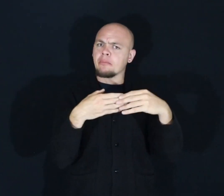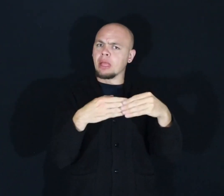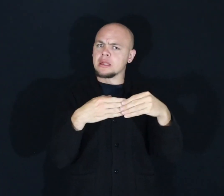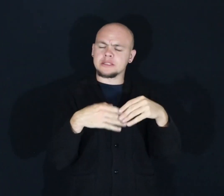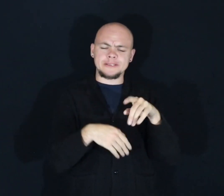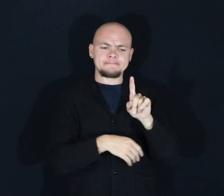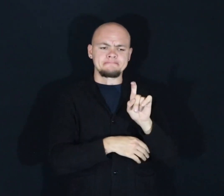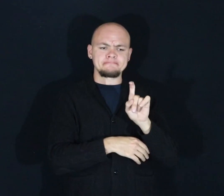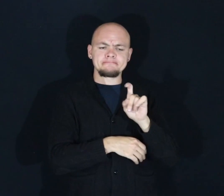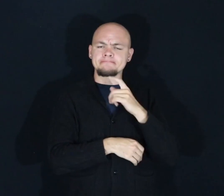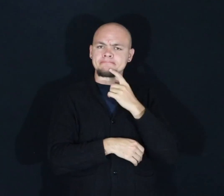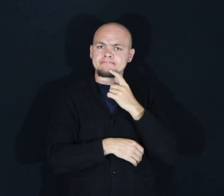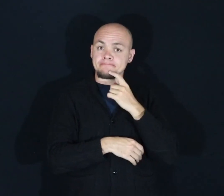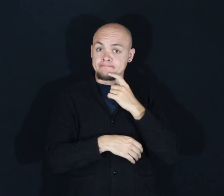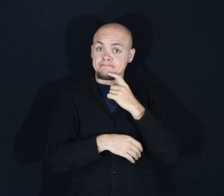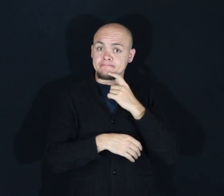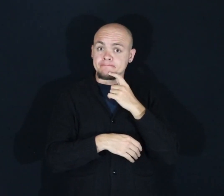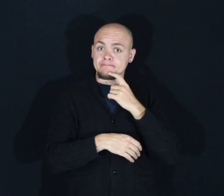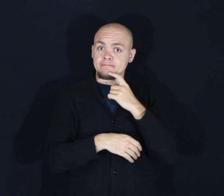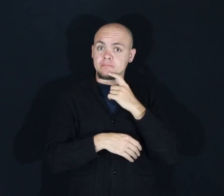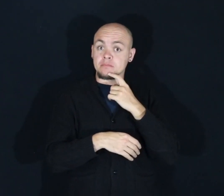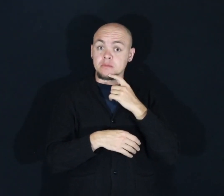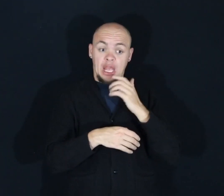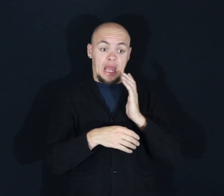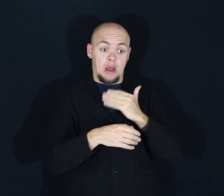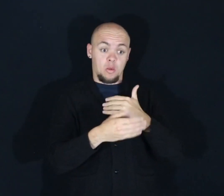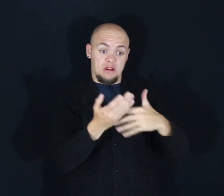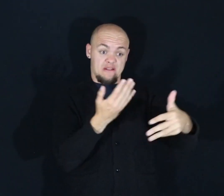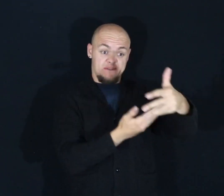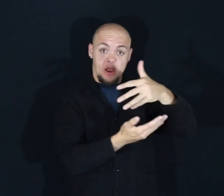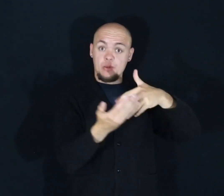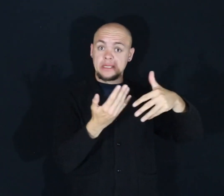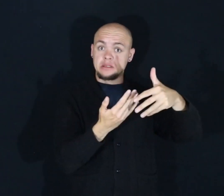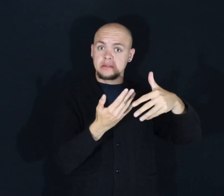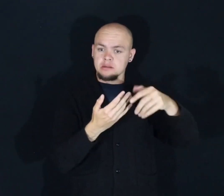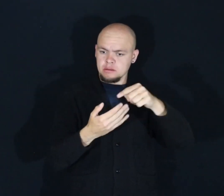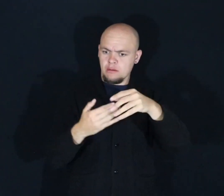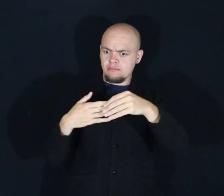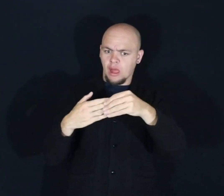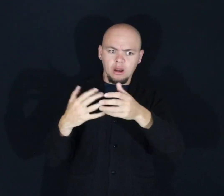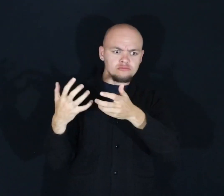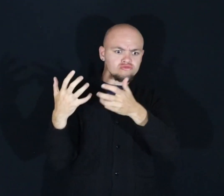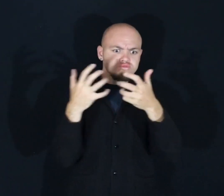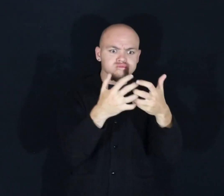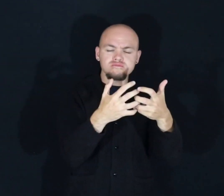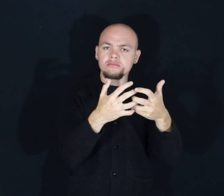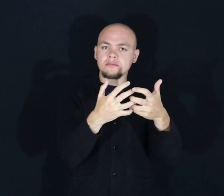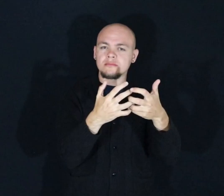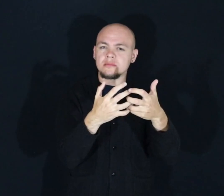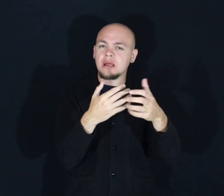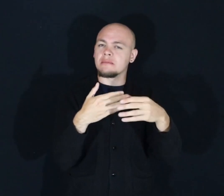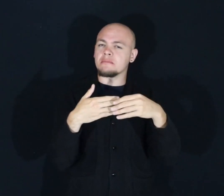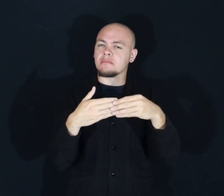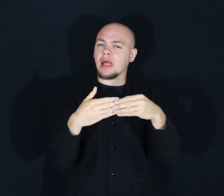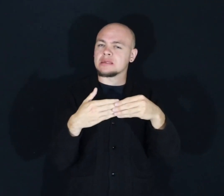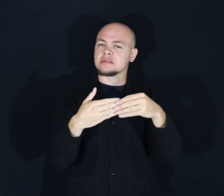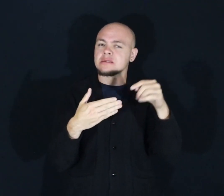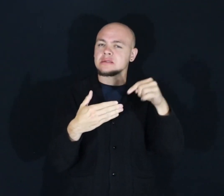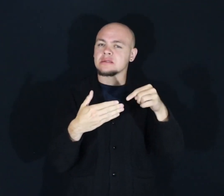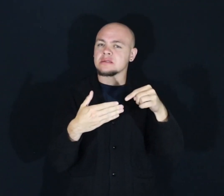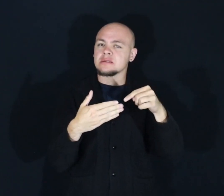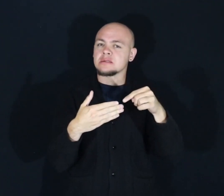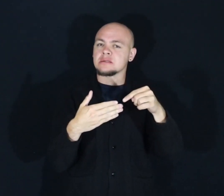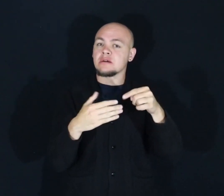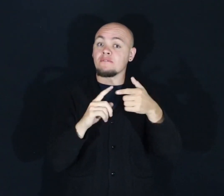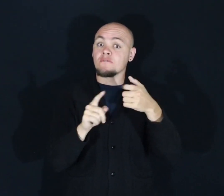Plastics that would actually work with our environment. And that's how I figured out how to make plastics out of